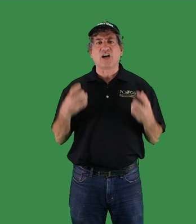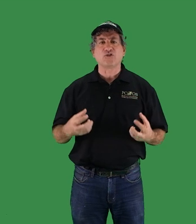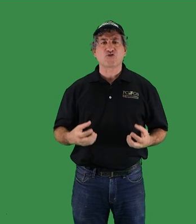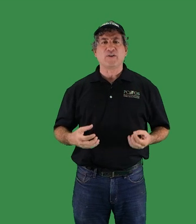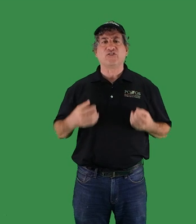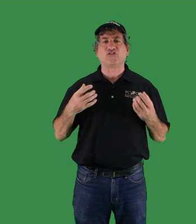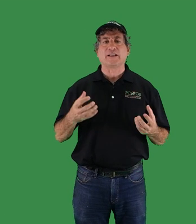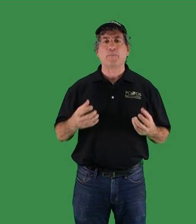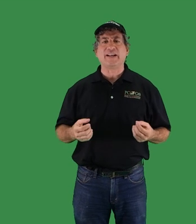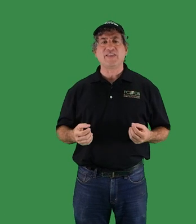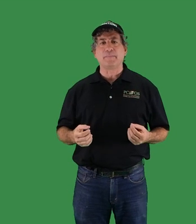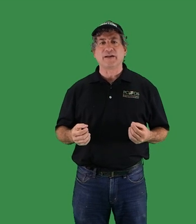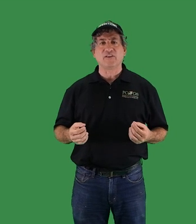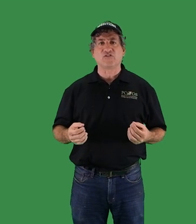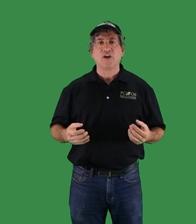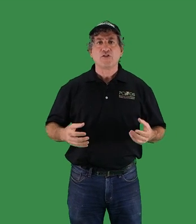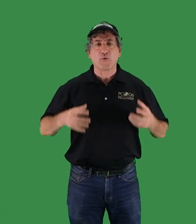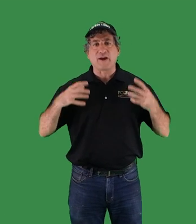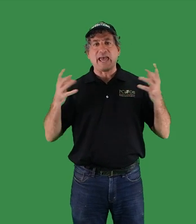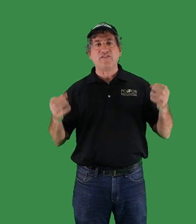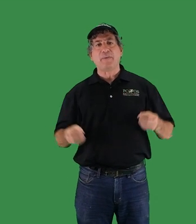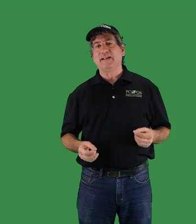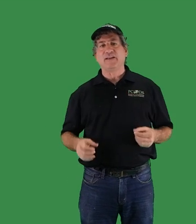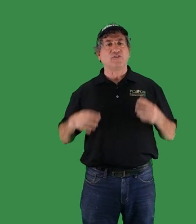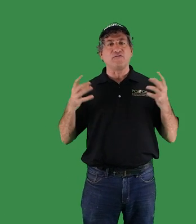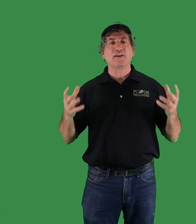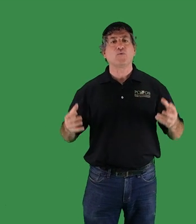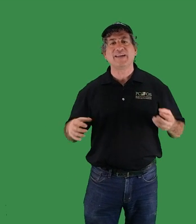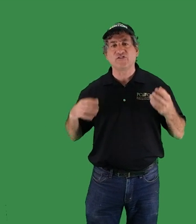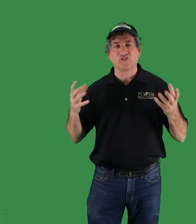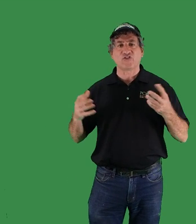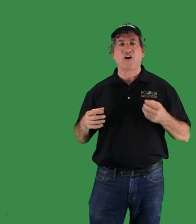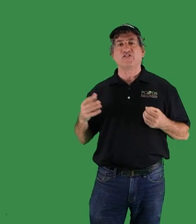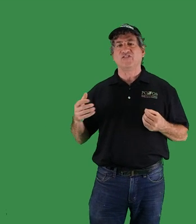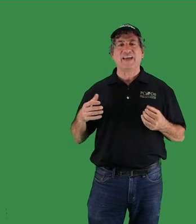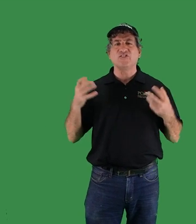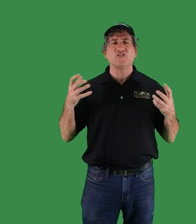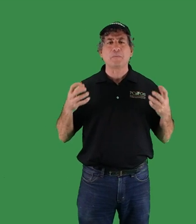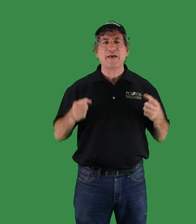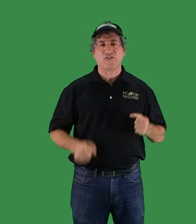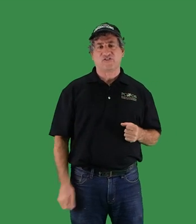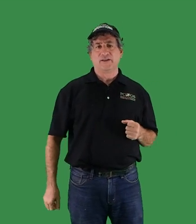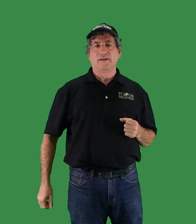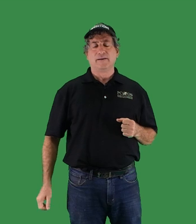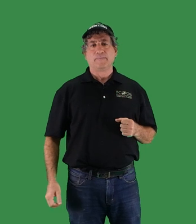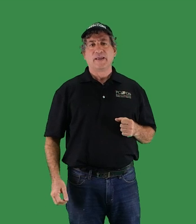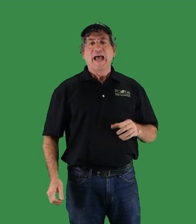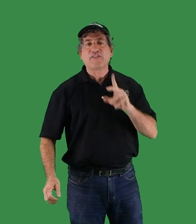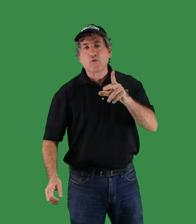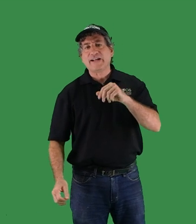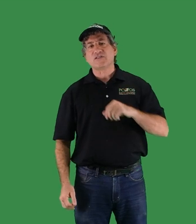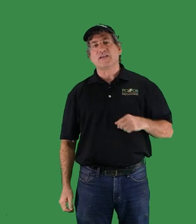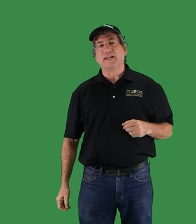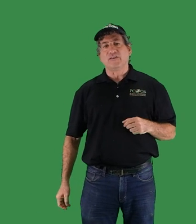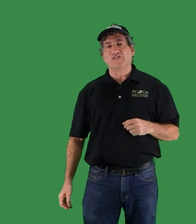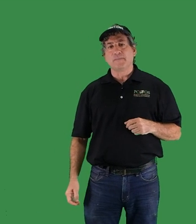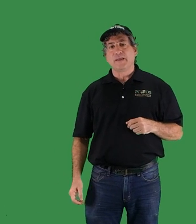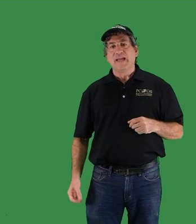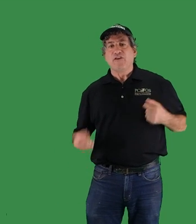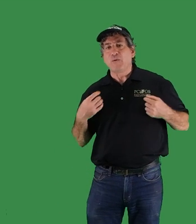culture and celebrating the abundance through our cave paintings and figurines and songs and dances and myths. And the greatest thing is, if